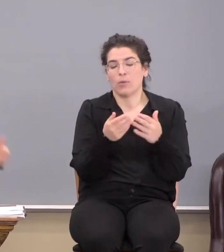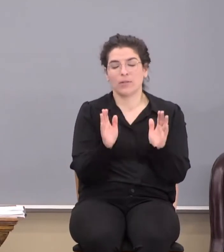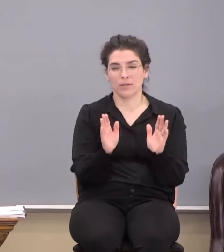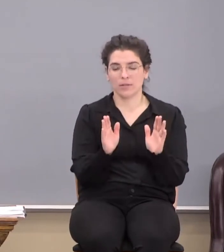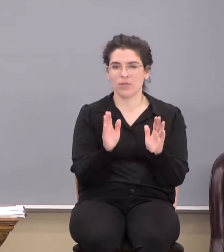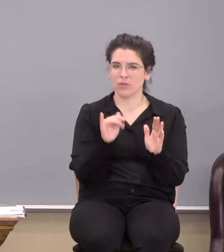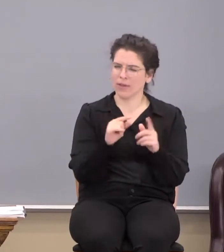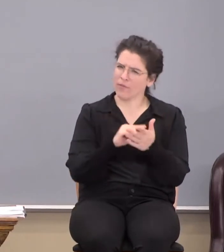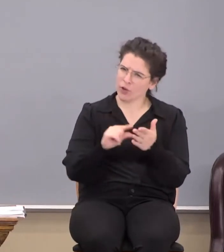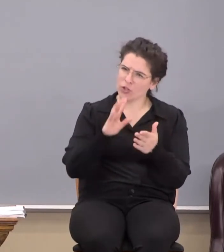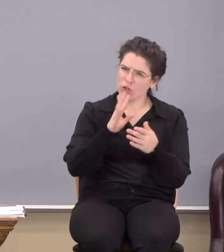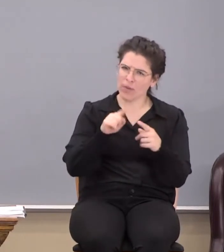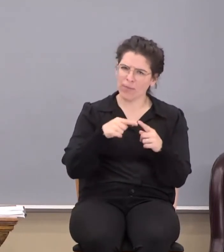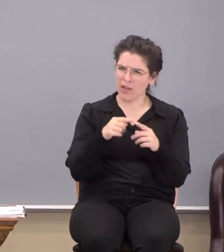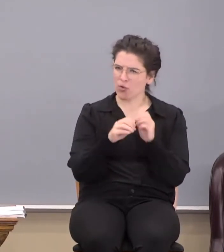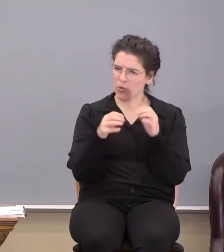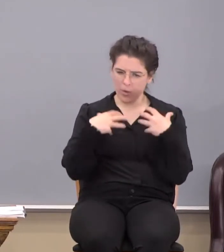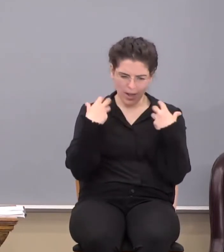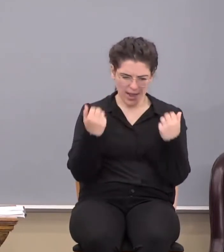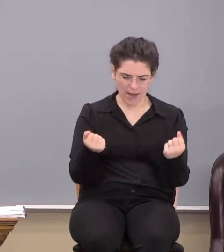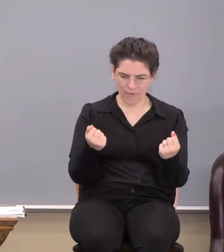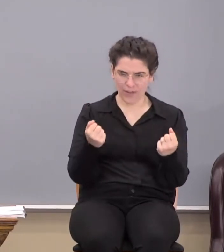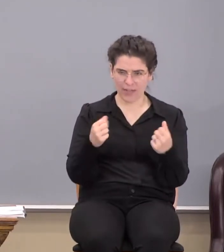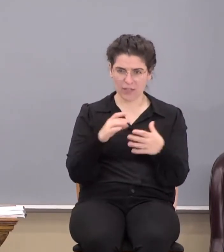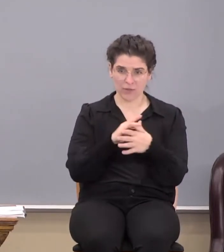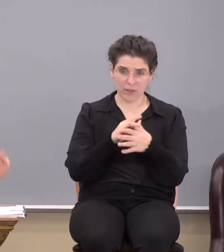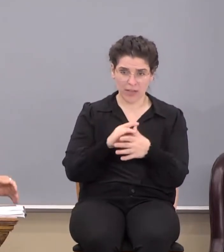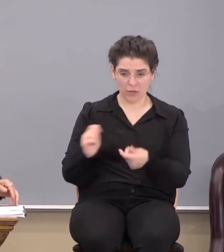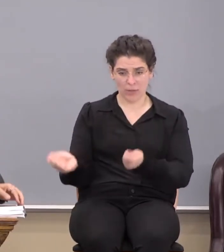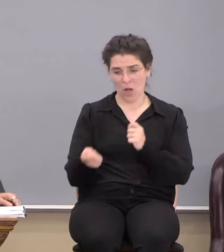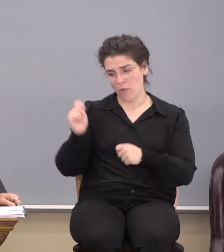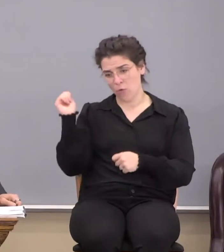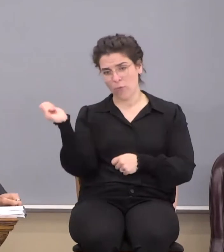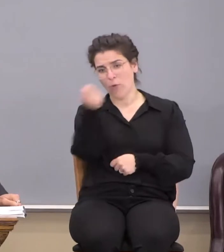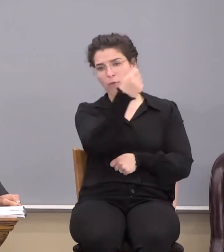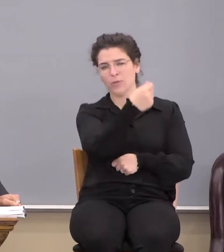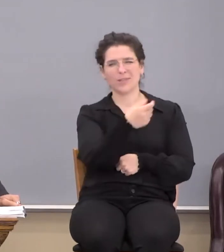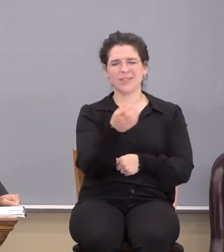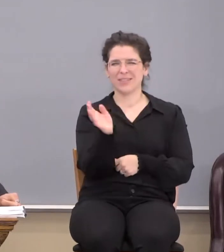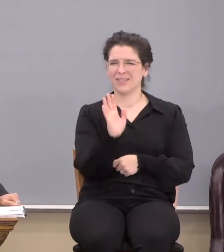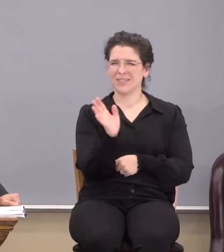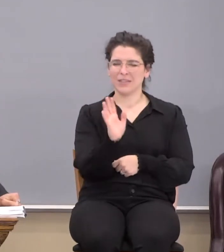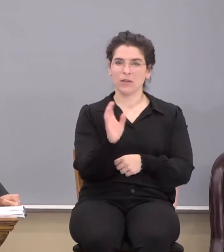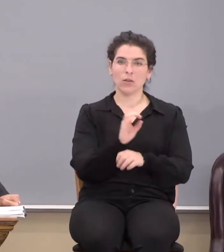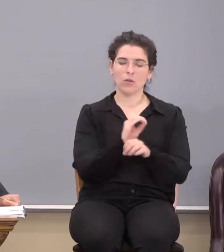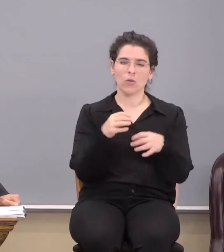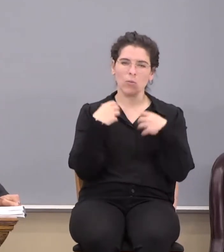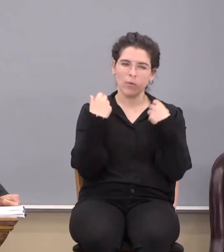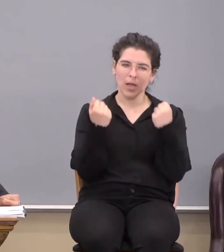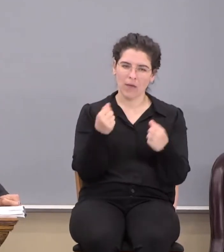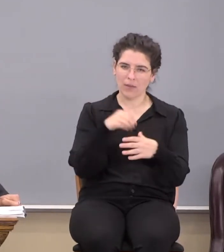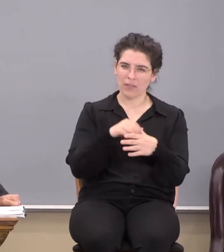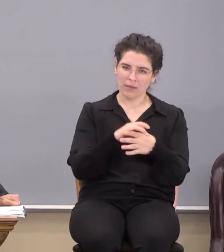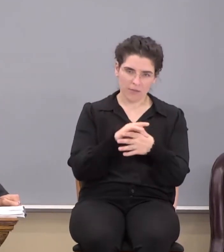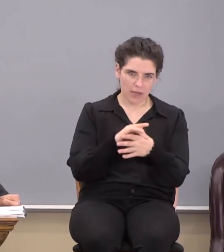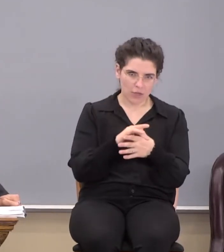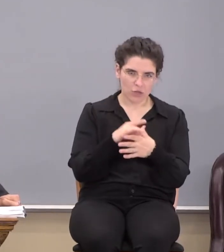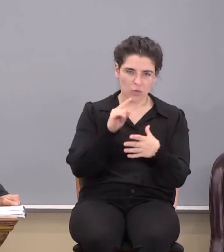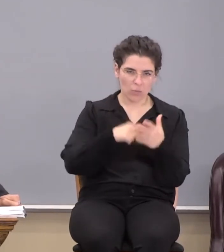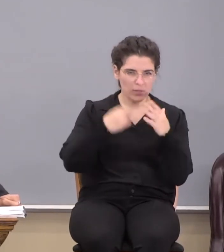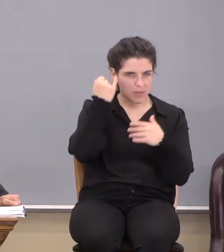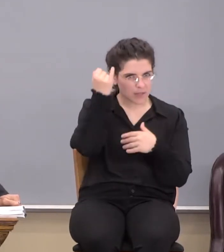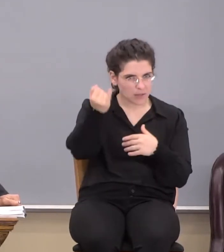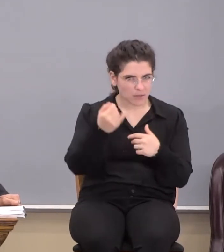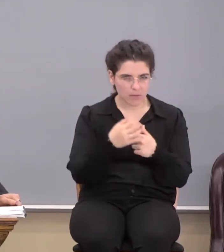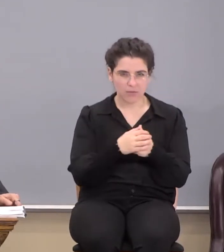So, is that verse talking about no confidence in the flesh to play golf or throw a frisbee? No, no. What's the idea of having no confidence in the flesh?